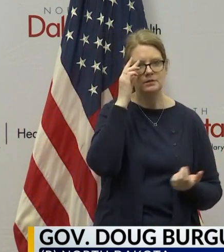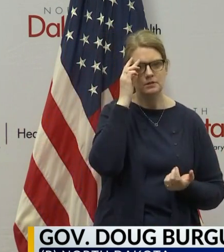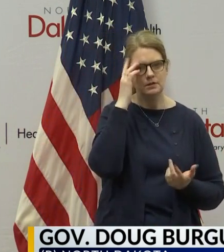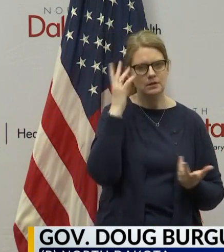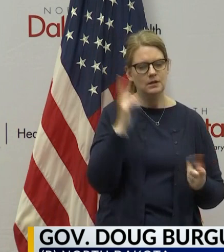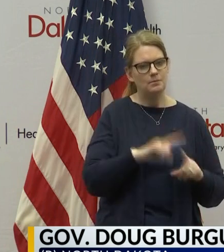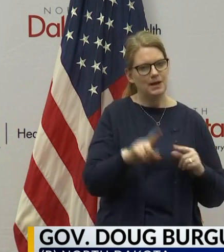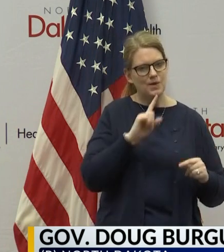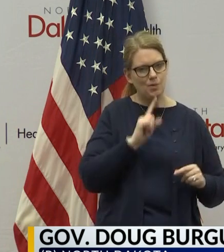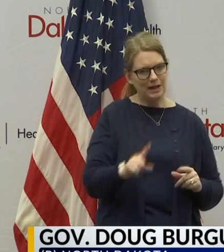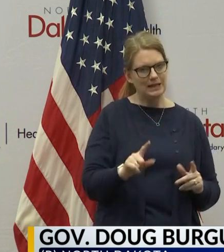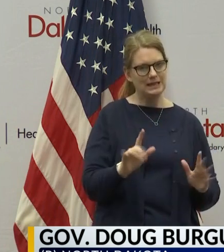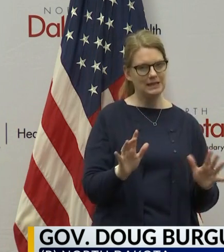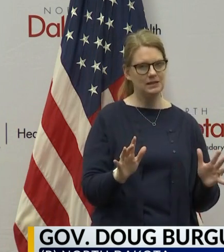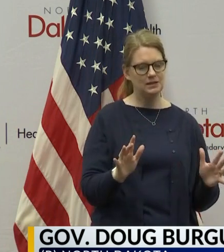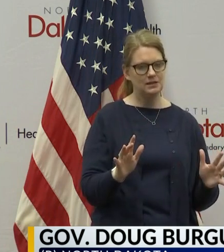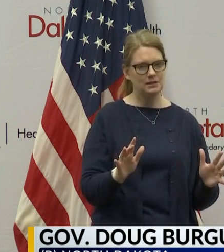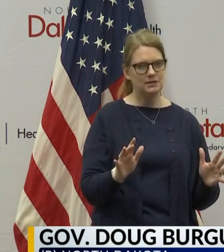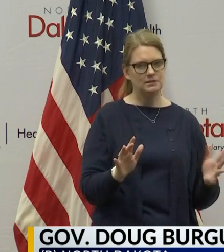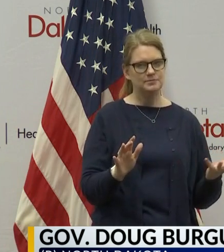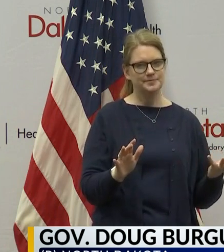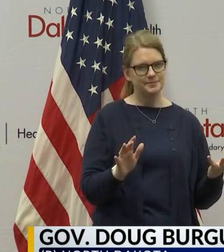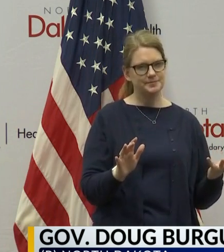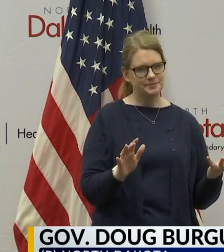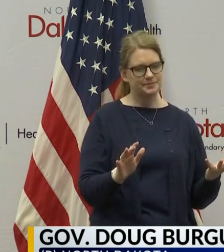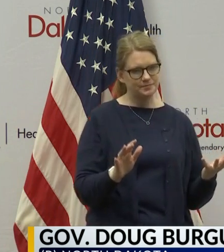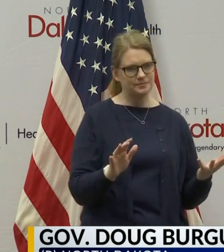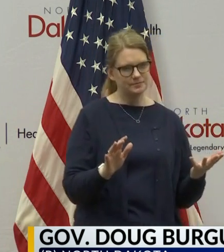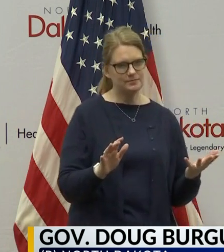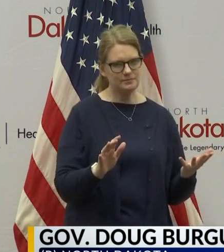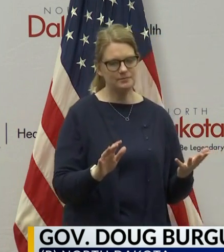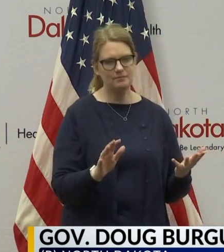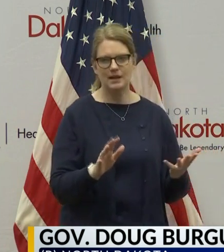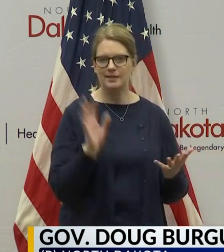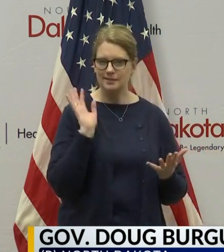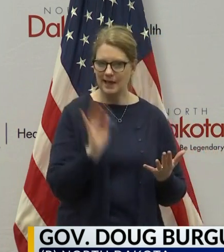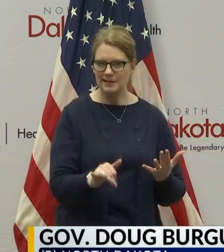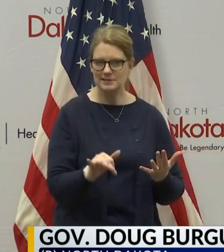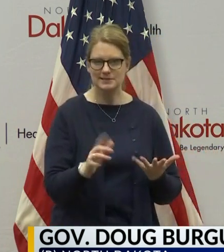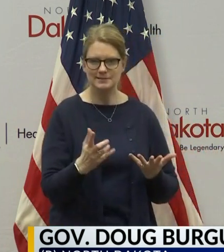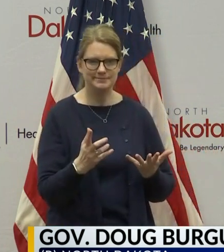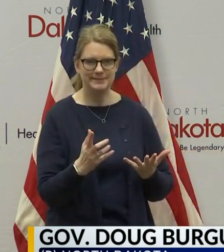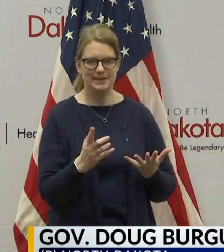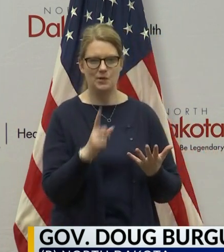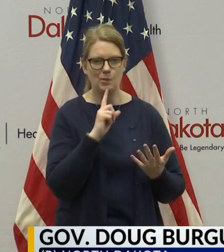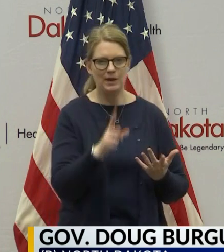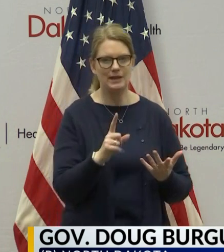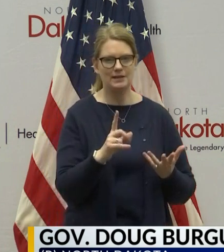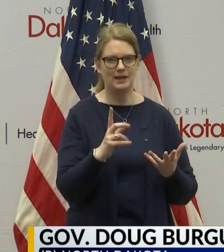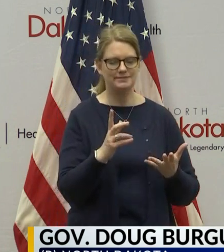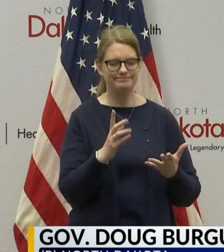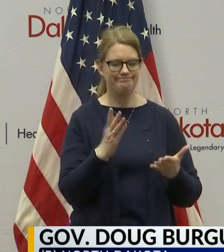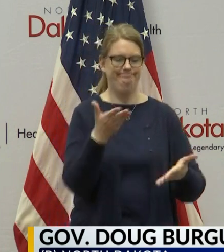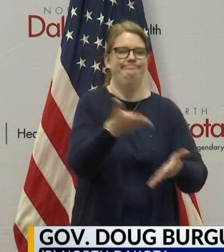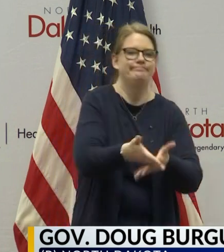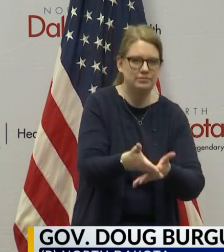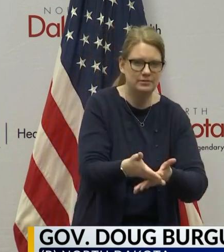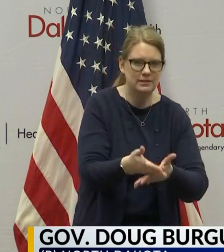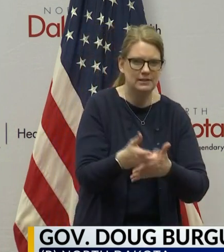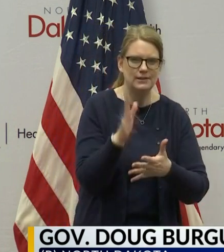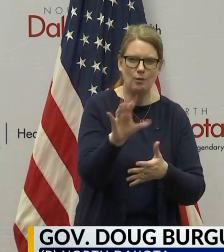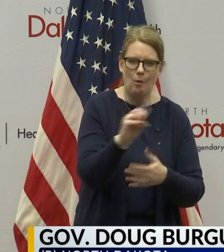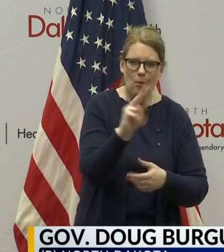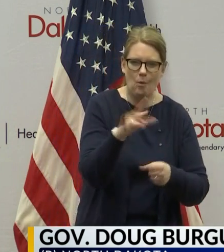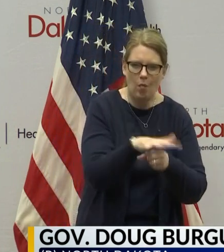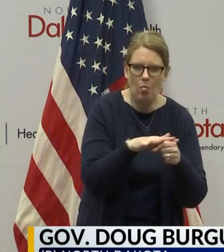you know, the understanding of your own local demographic situations. It flies in the face of, you know, understanding